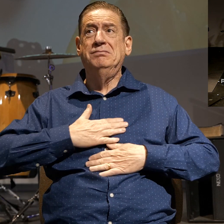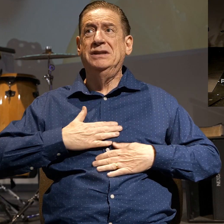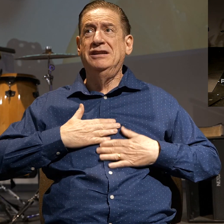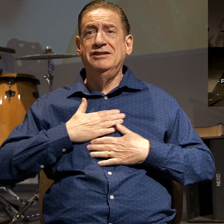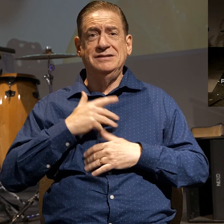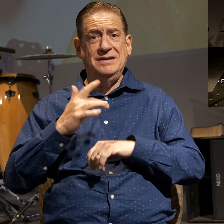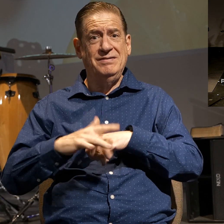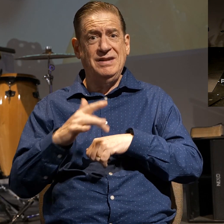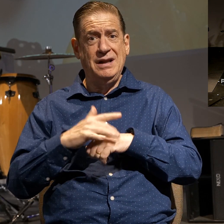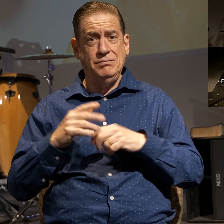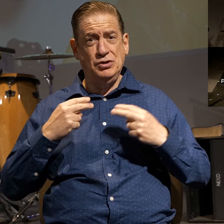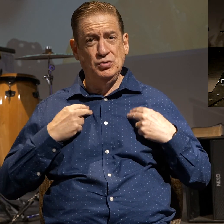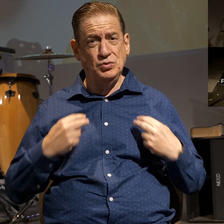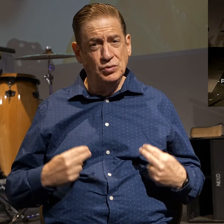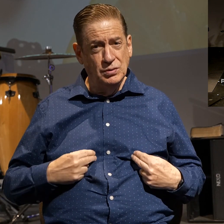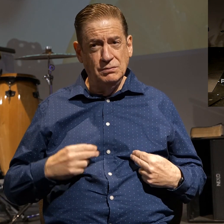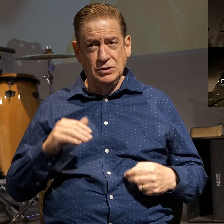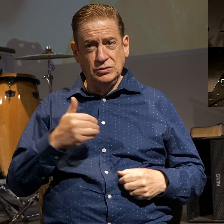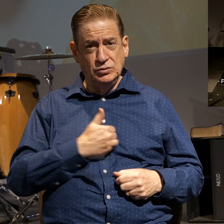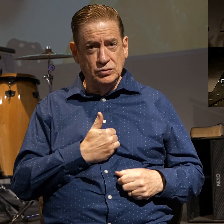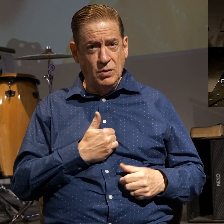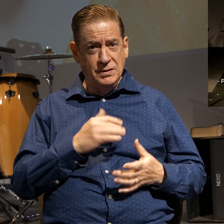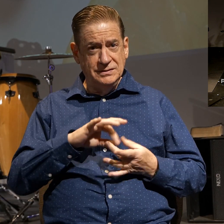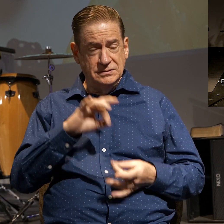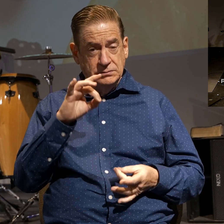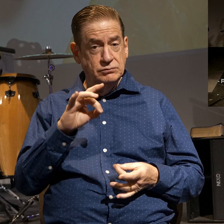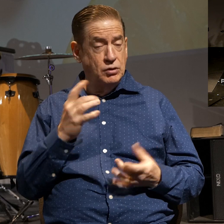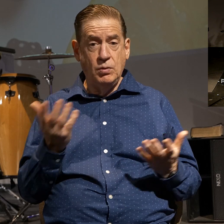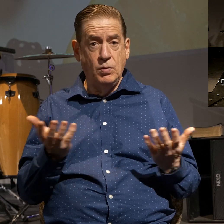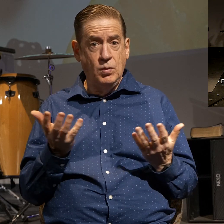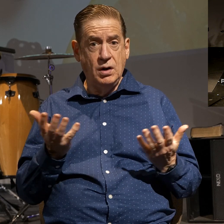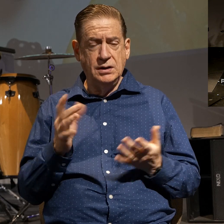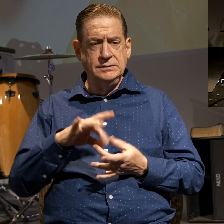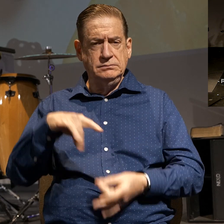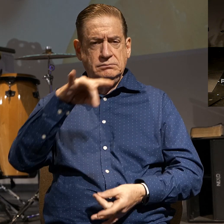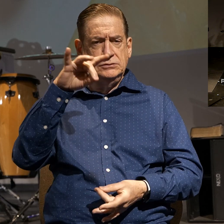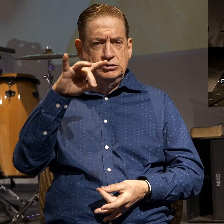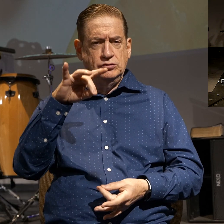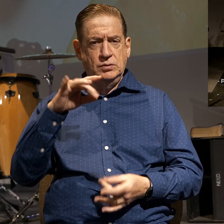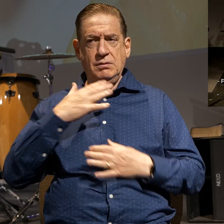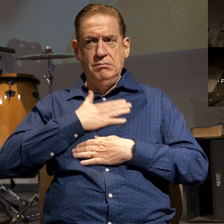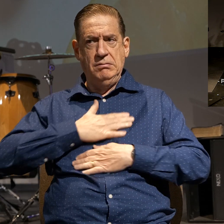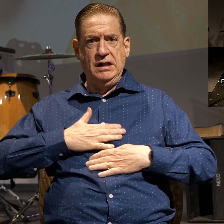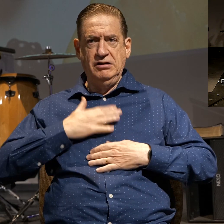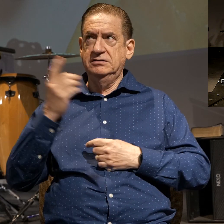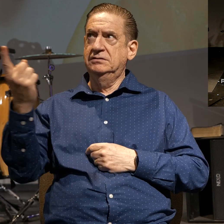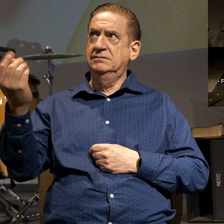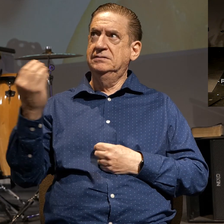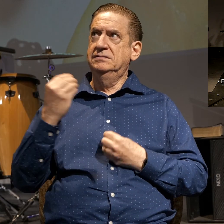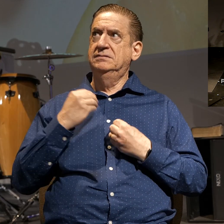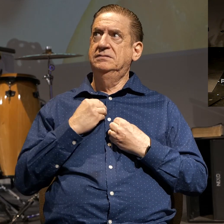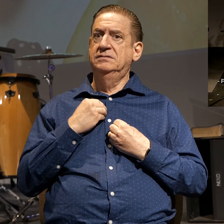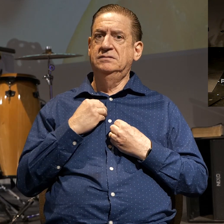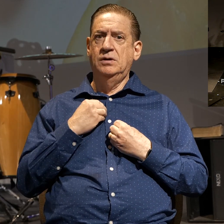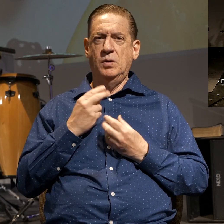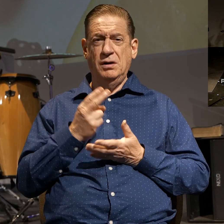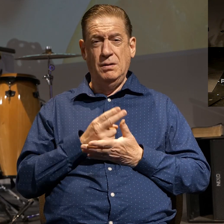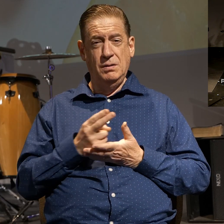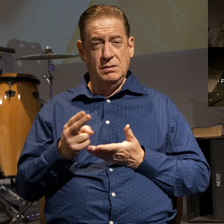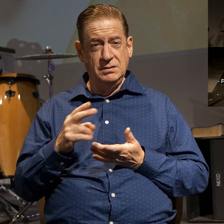human soul and spirit are spiritual pleasures that come to us when the Holy Spirit